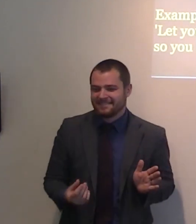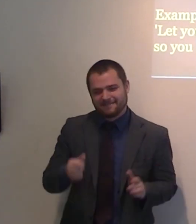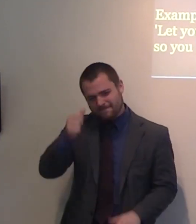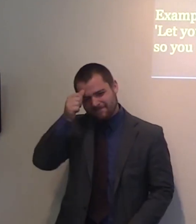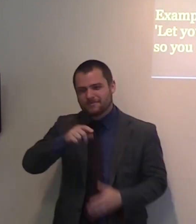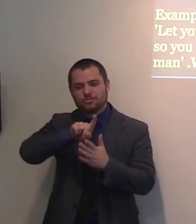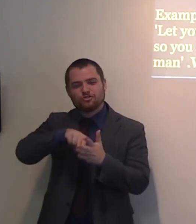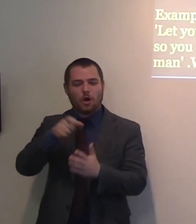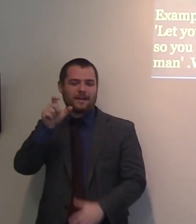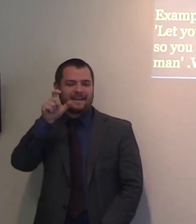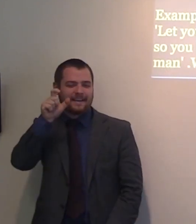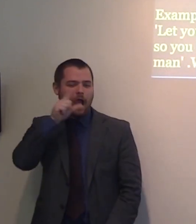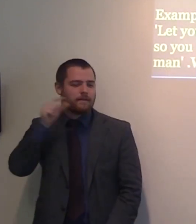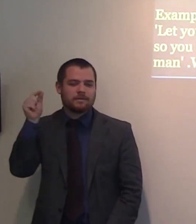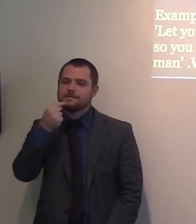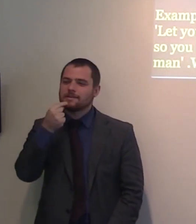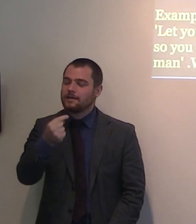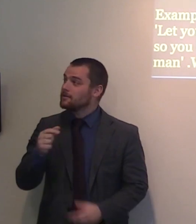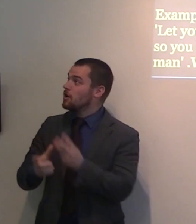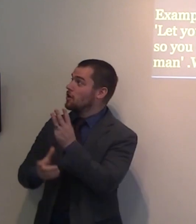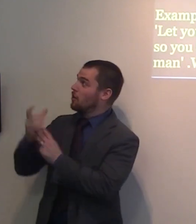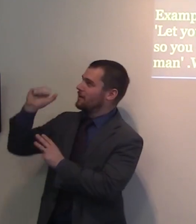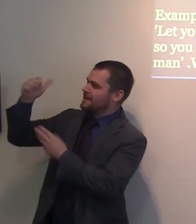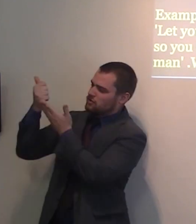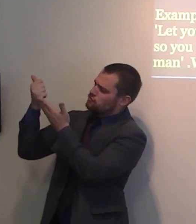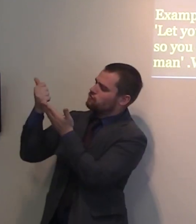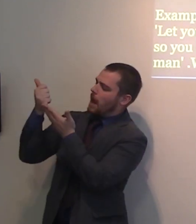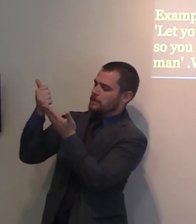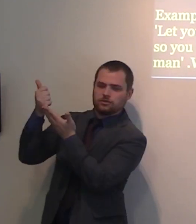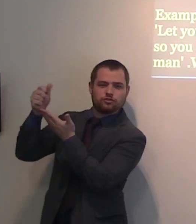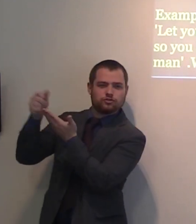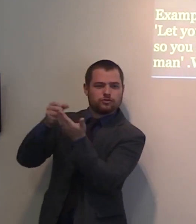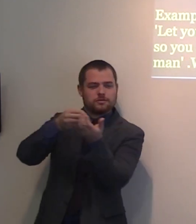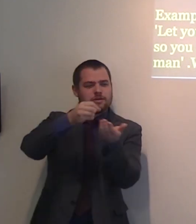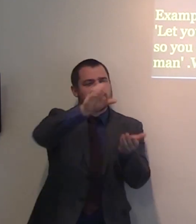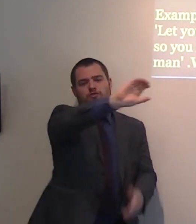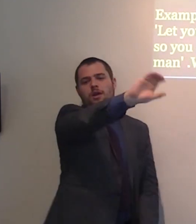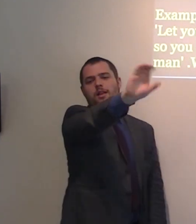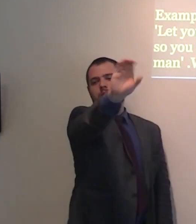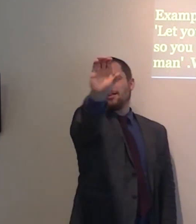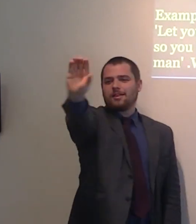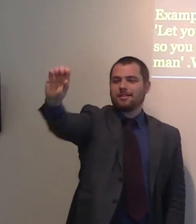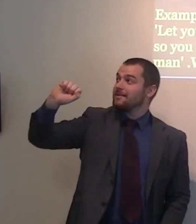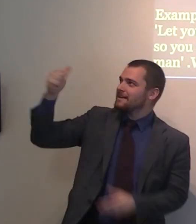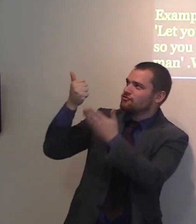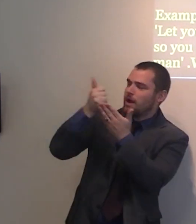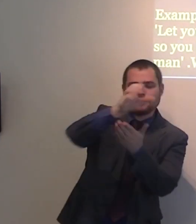must sprinkle the grace of God over people. That's the meaning. The grace of God. And brothers and